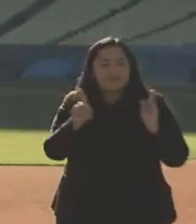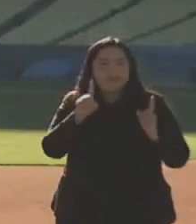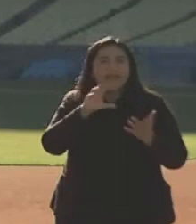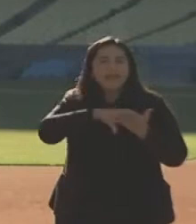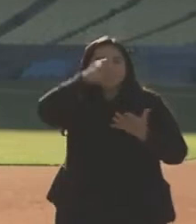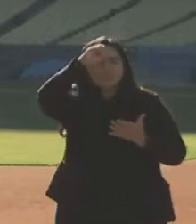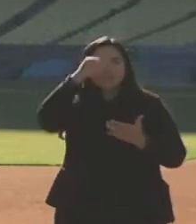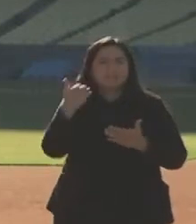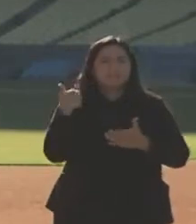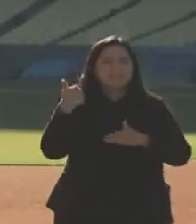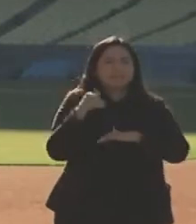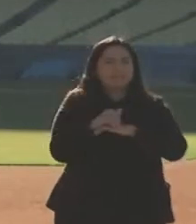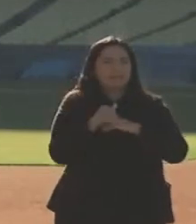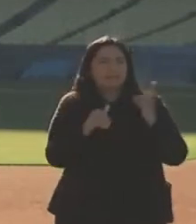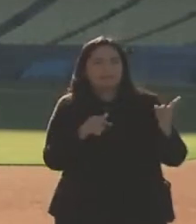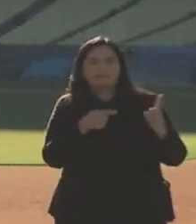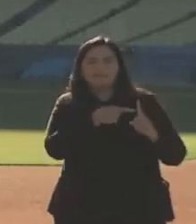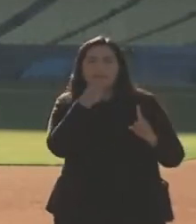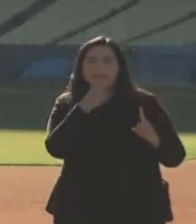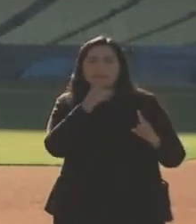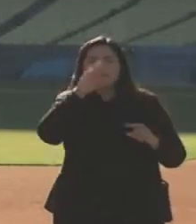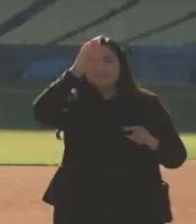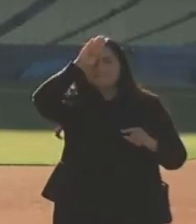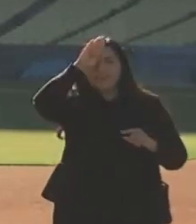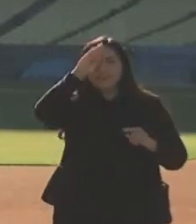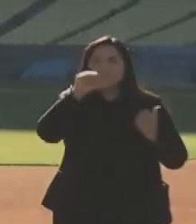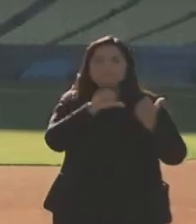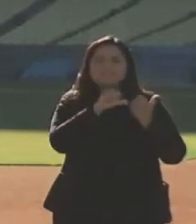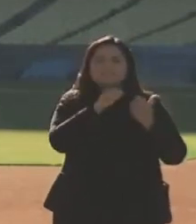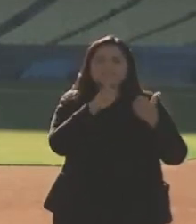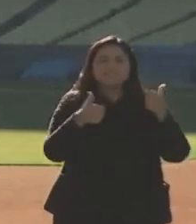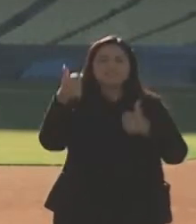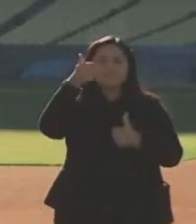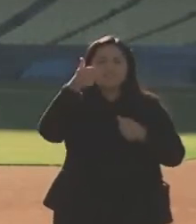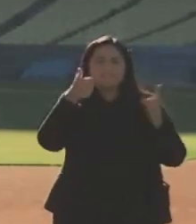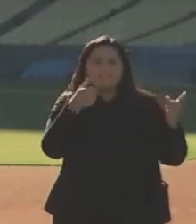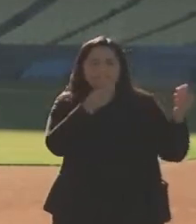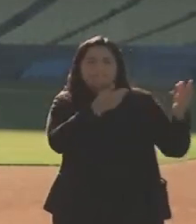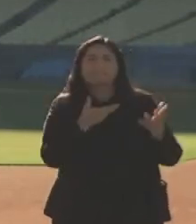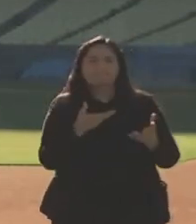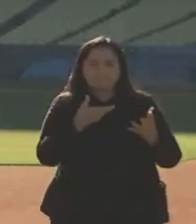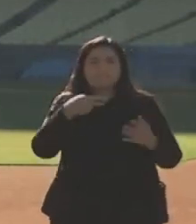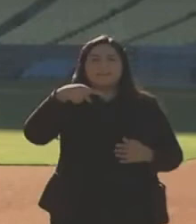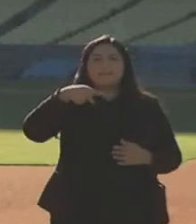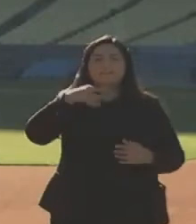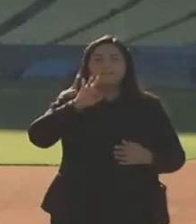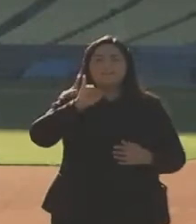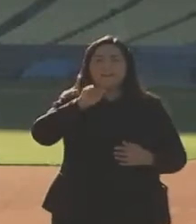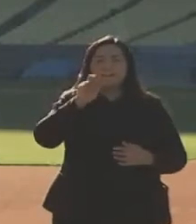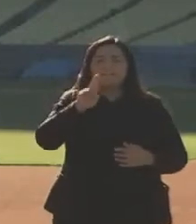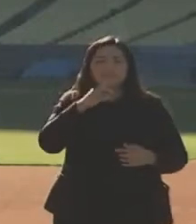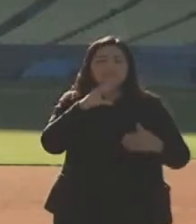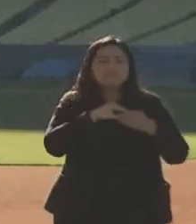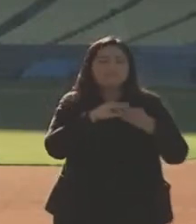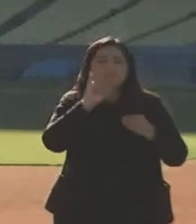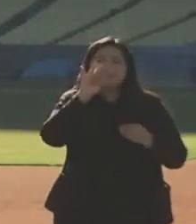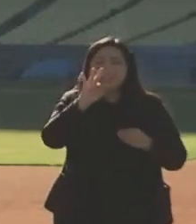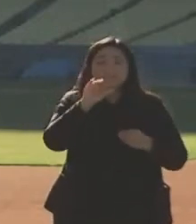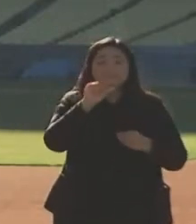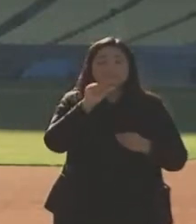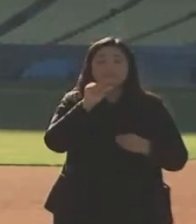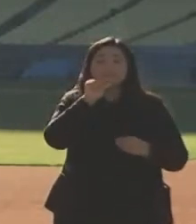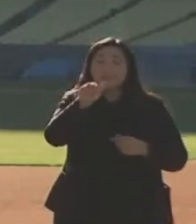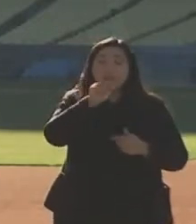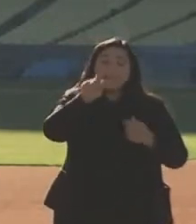night from our fire assistant chief foreman that the guidance has come out on Pfizer, that if you don't hit the exact date, that it's fine,